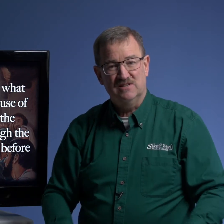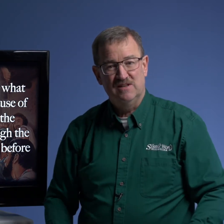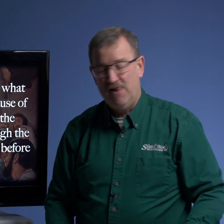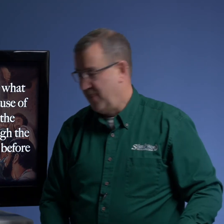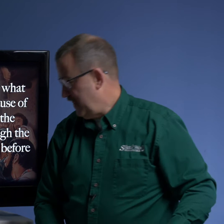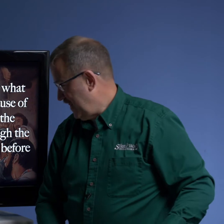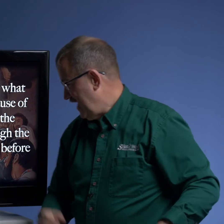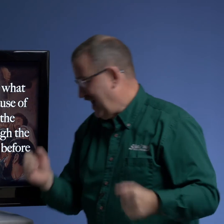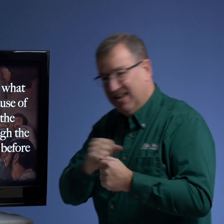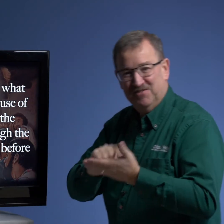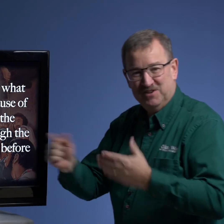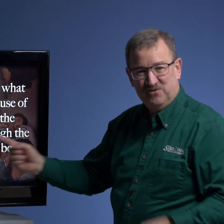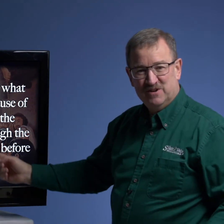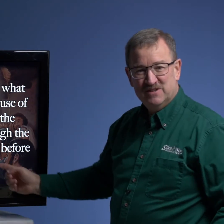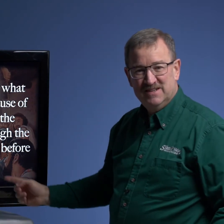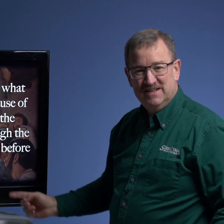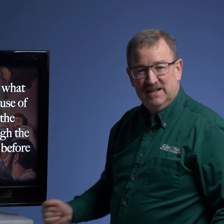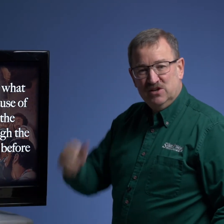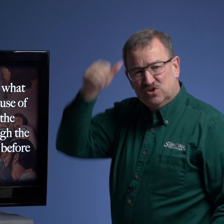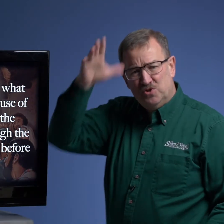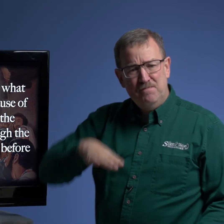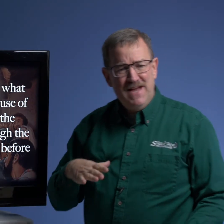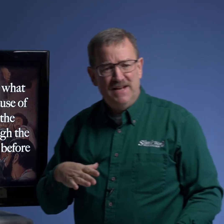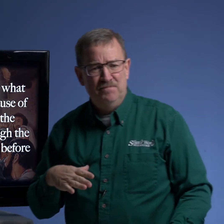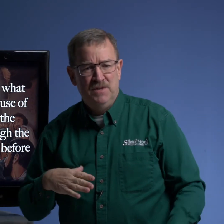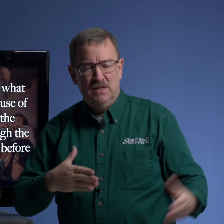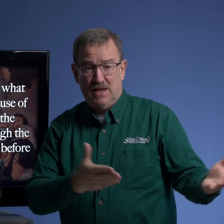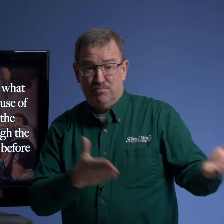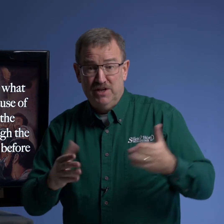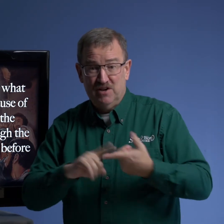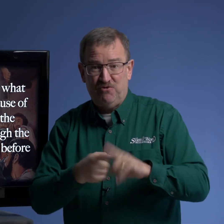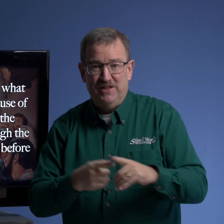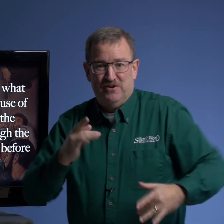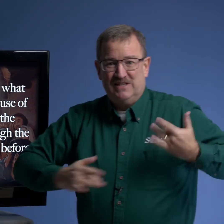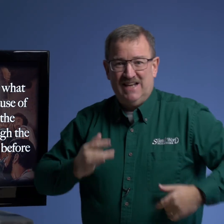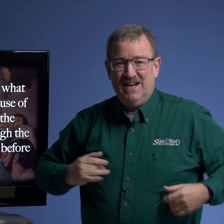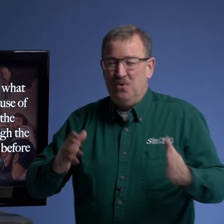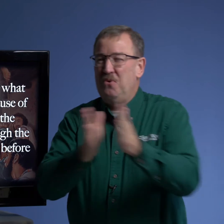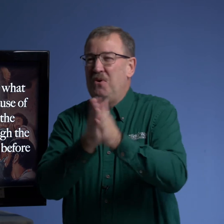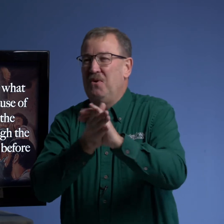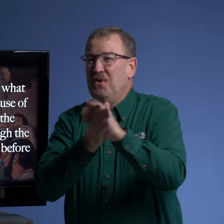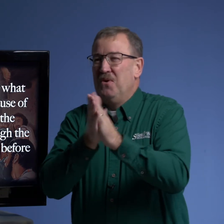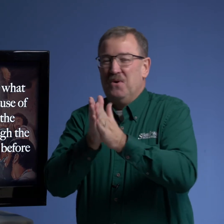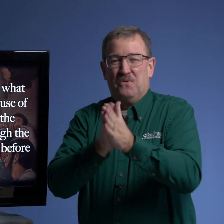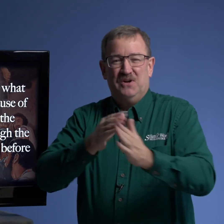i love this verse so the men they bring their friend they're excited oh we're gonna